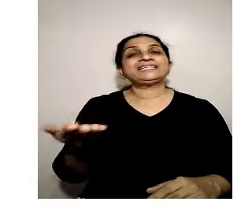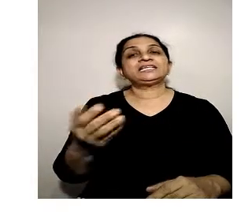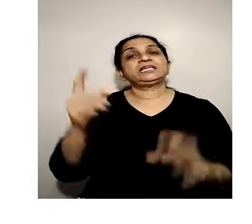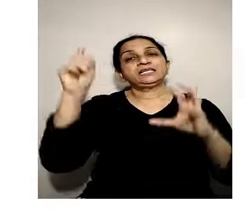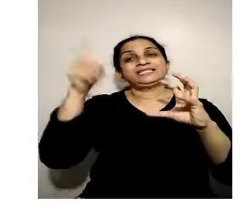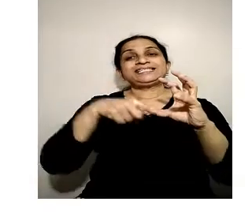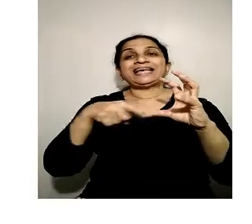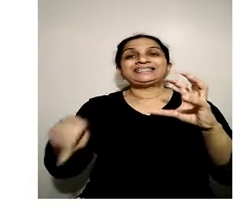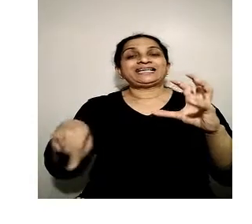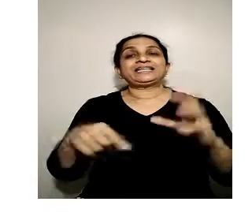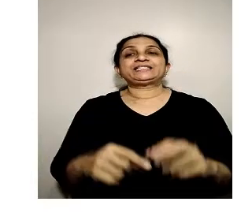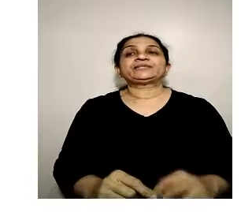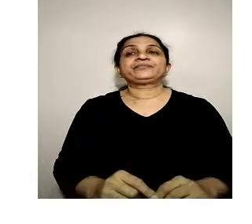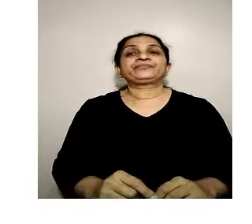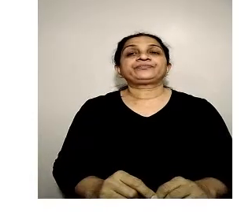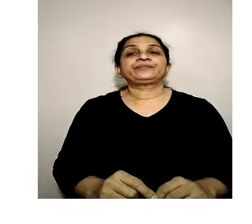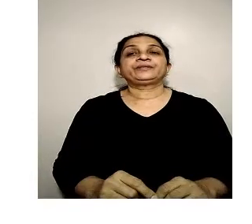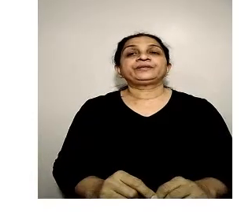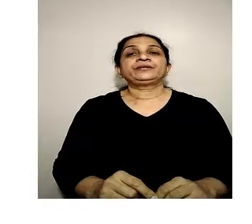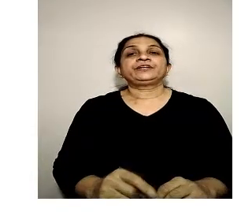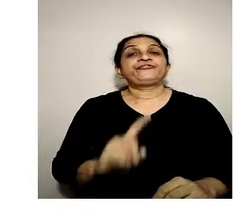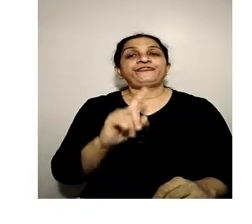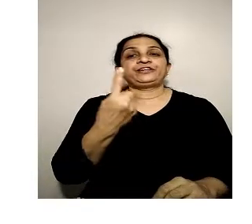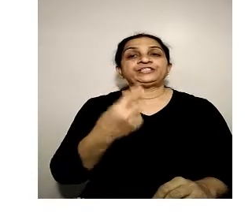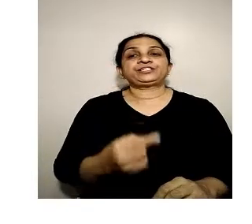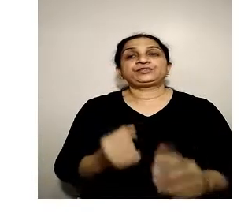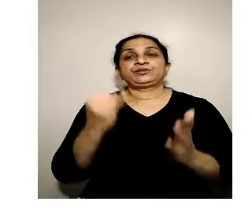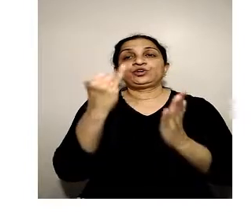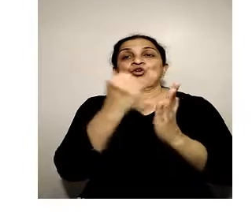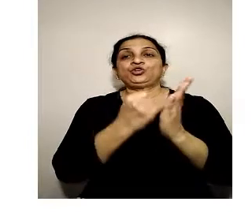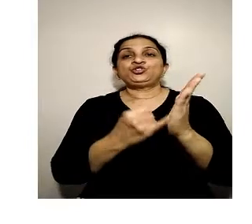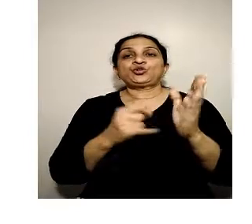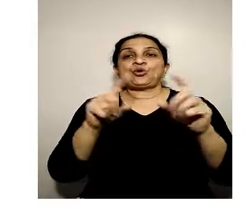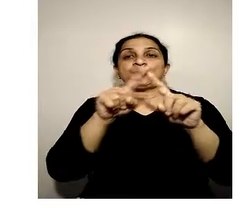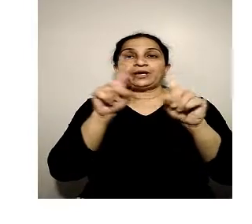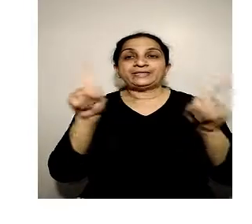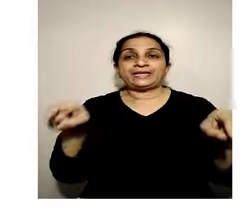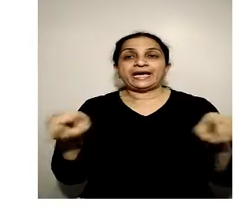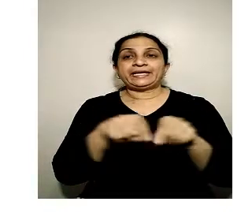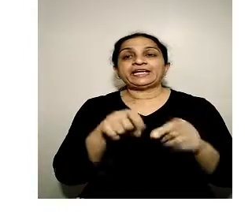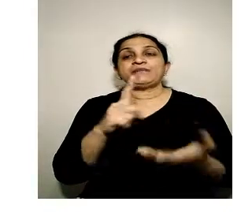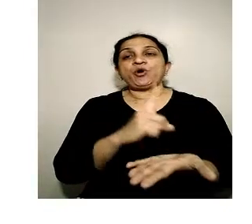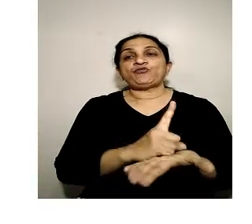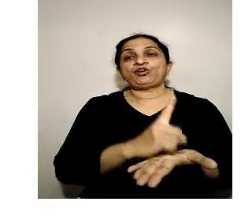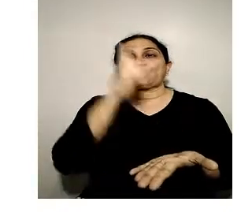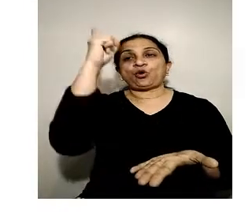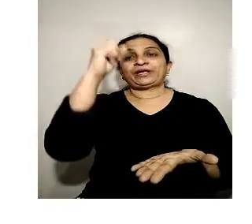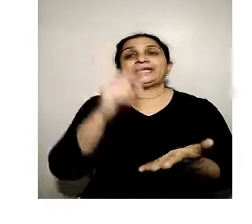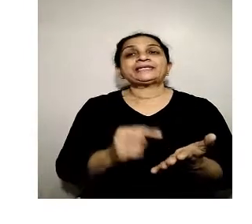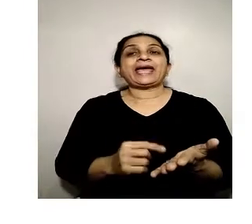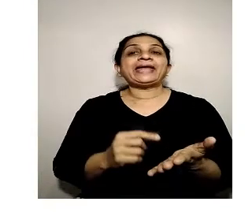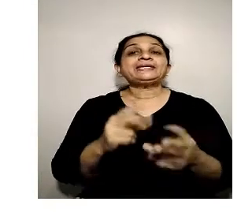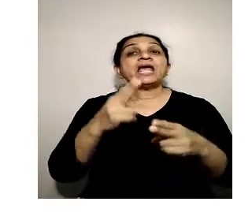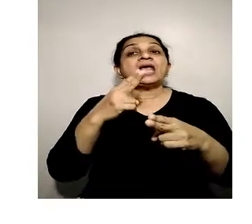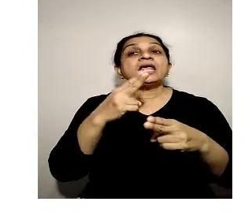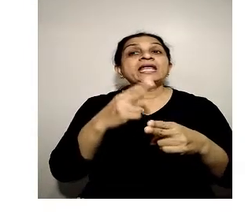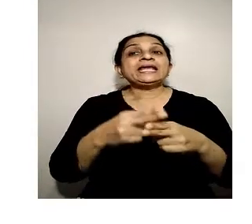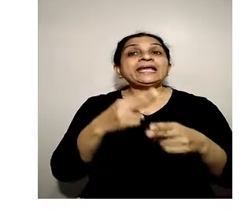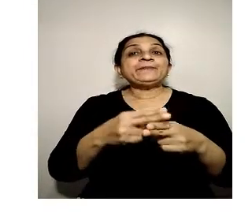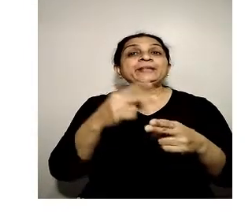Satellites. First draw a diagram of a rocket and label